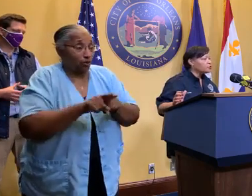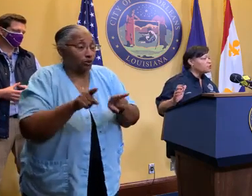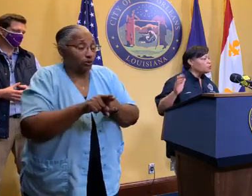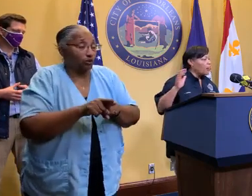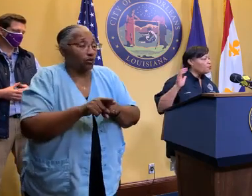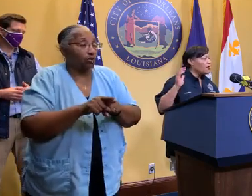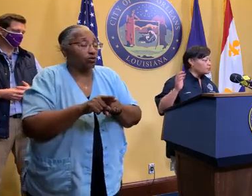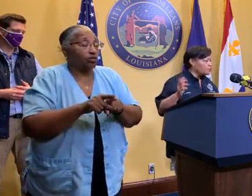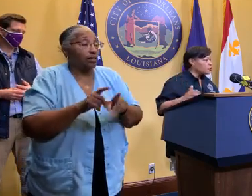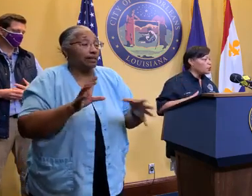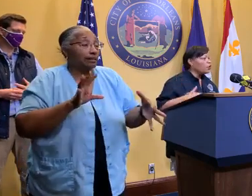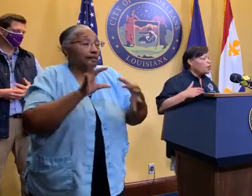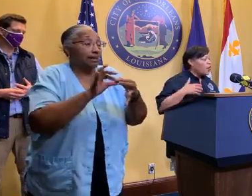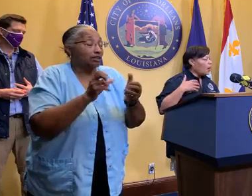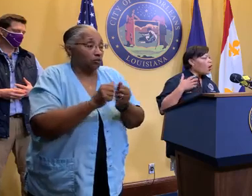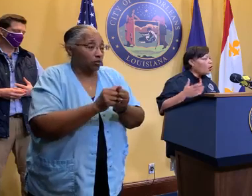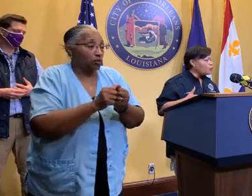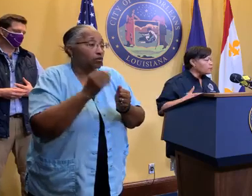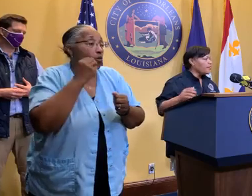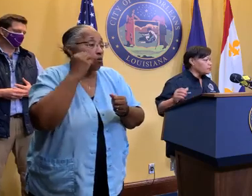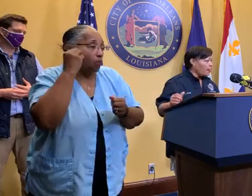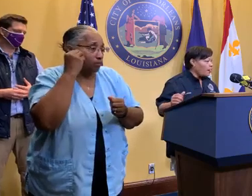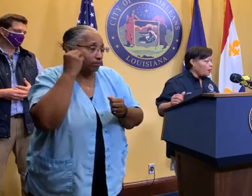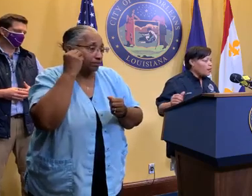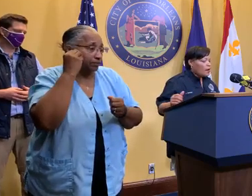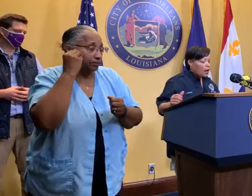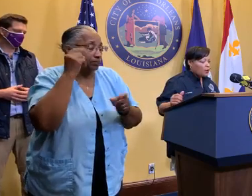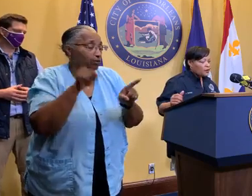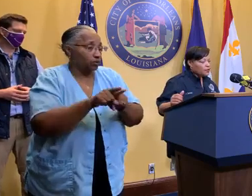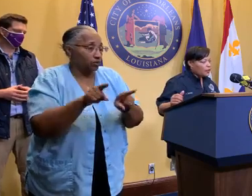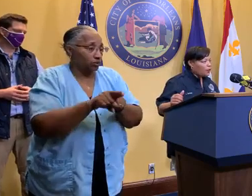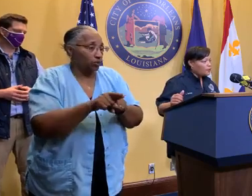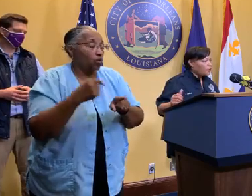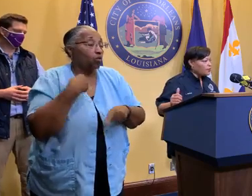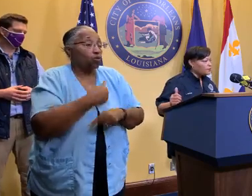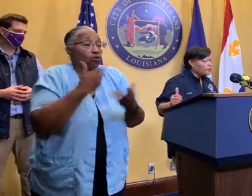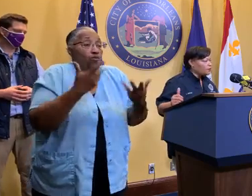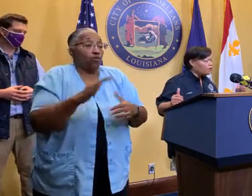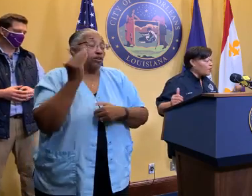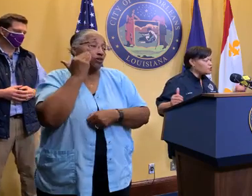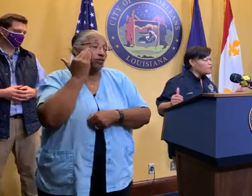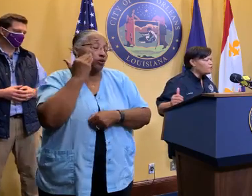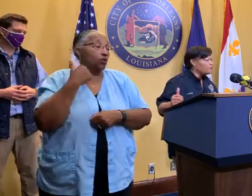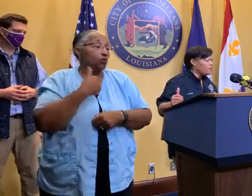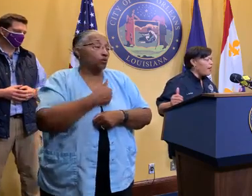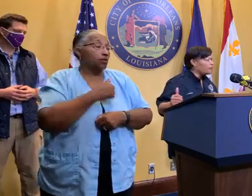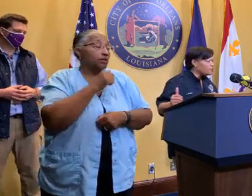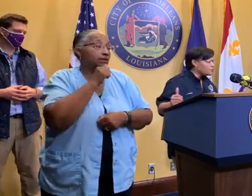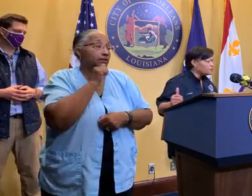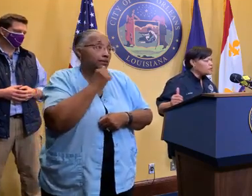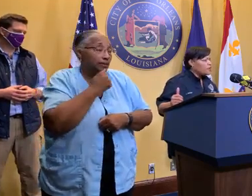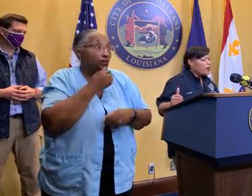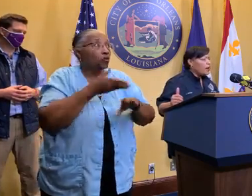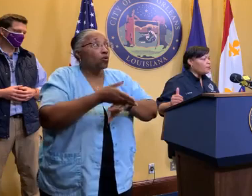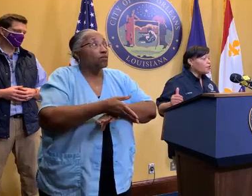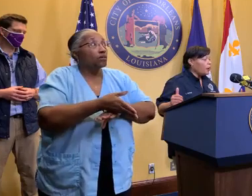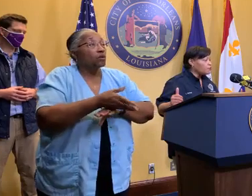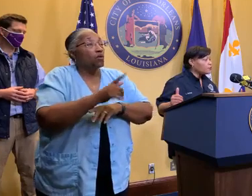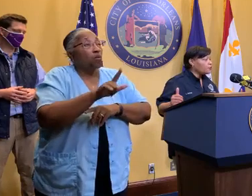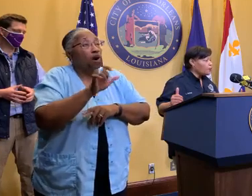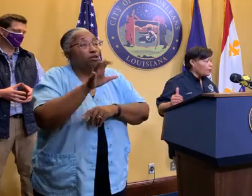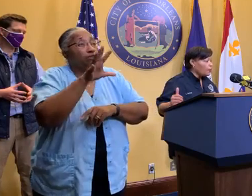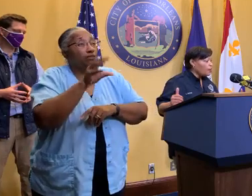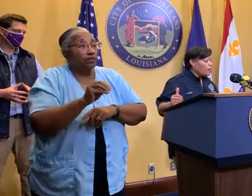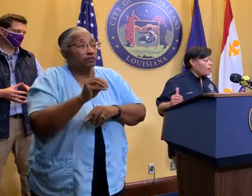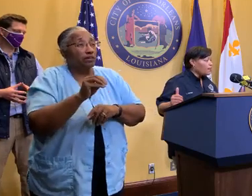relates to residential homes as well. We know that we've suffered over 150 outages. We